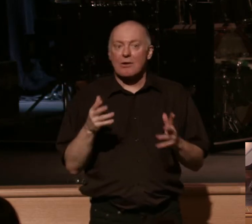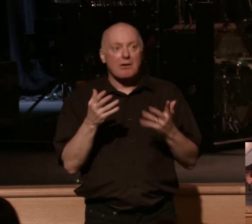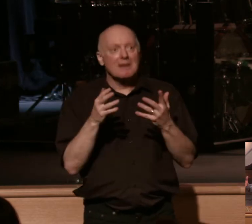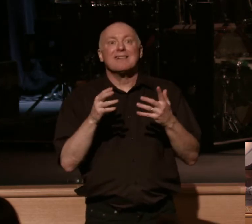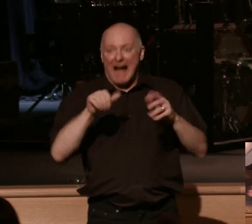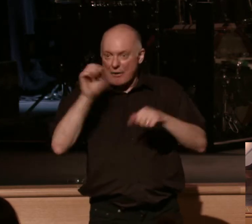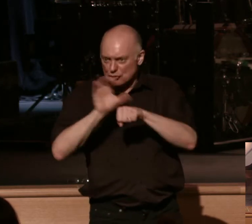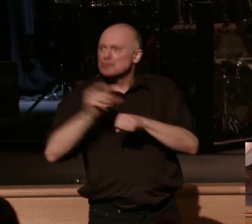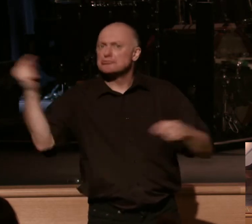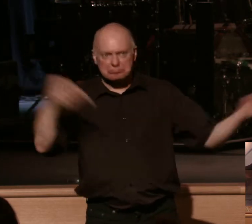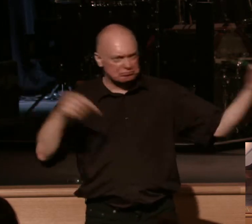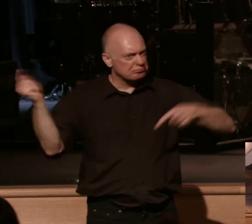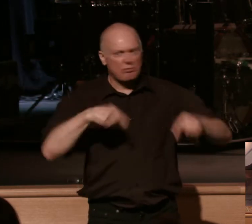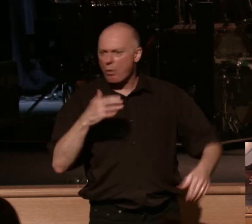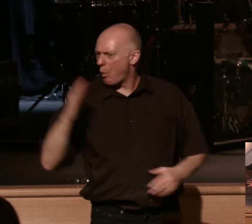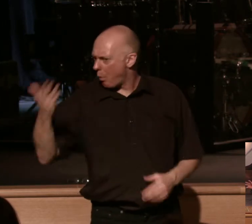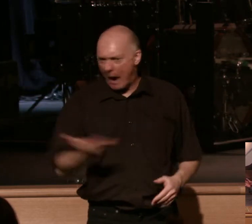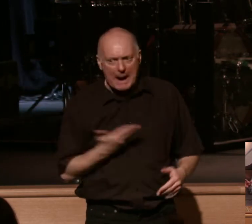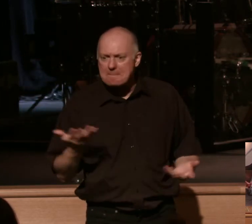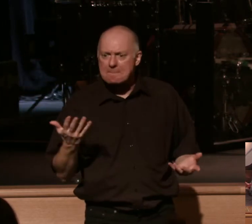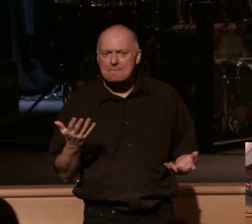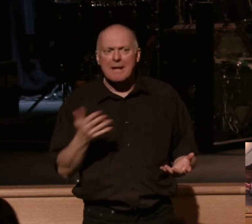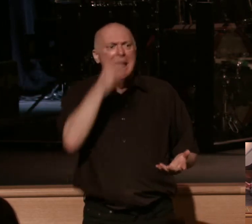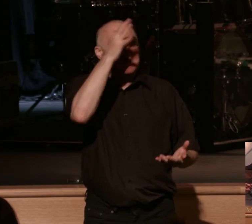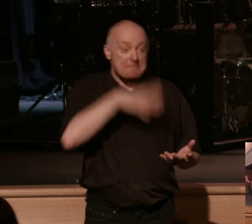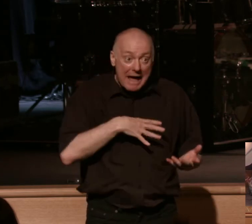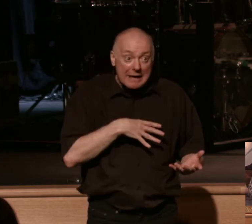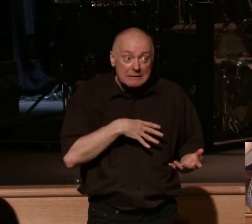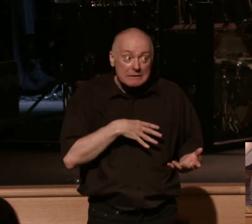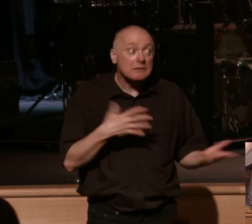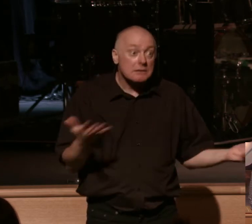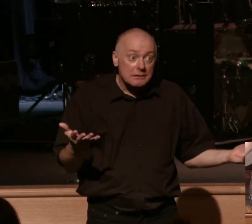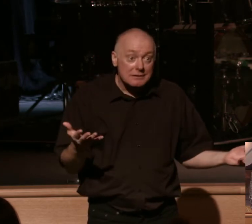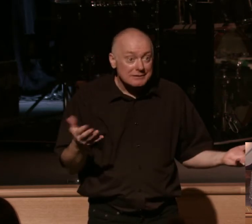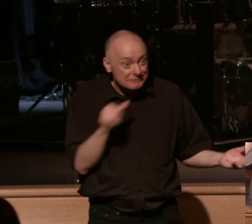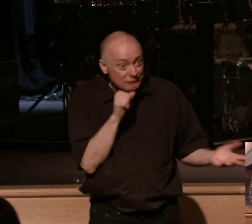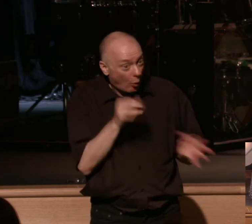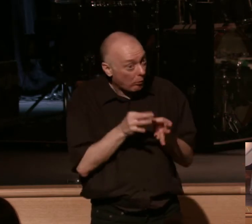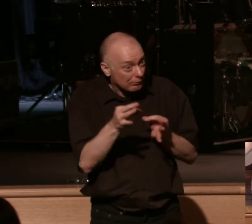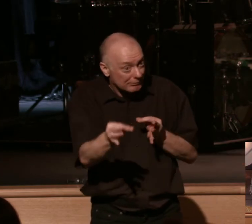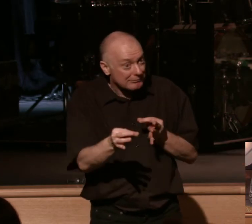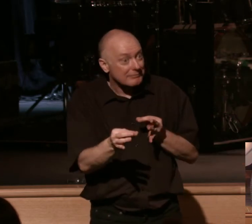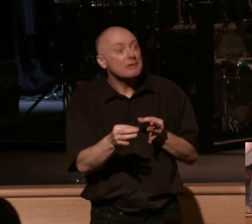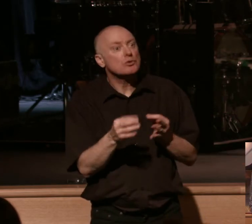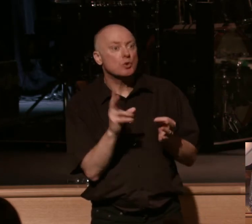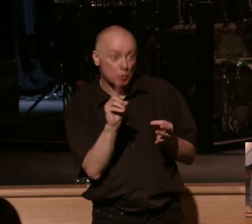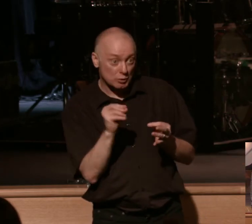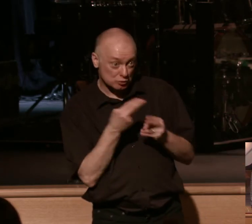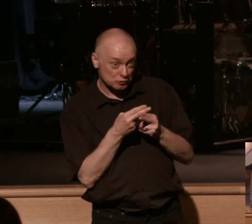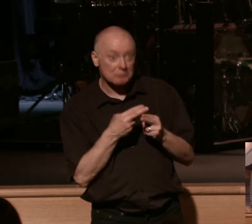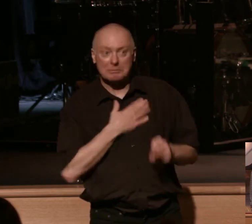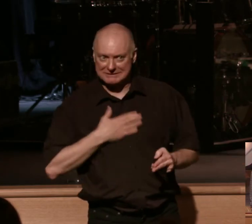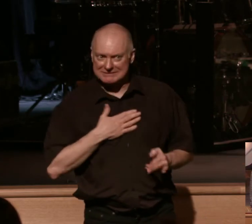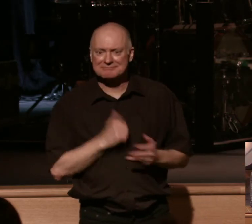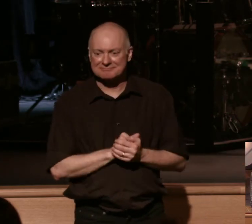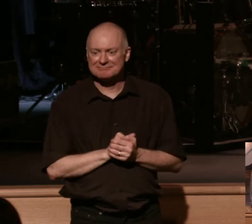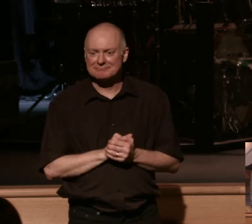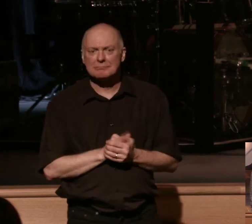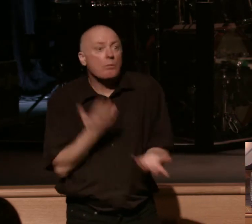There's real momentum for this. So all that to say, men, if you're planning on coming, I would encourage you to sign up in the next couple weeks for sure. And why not just do it this